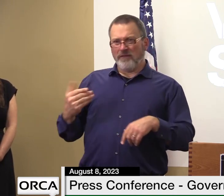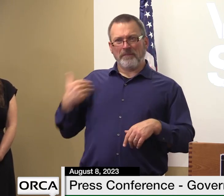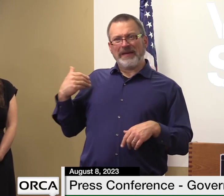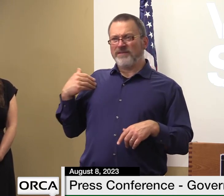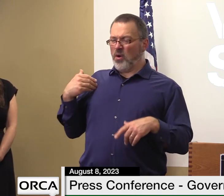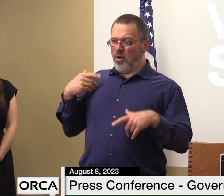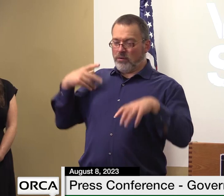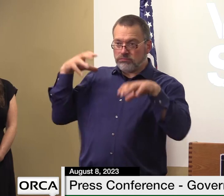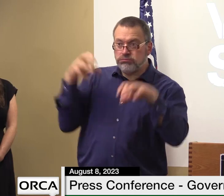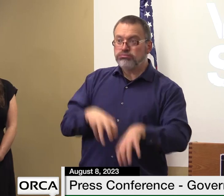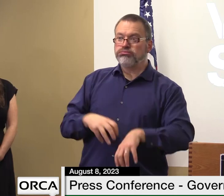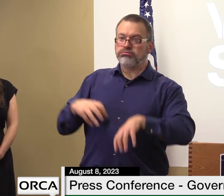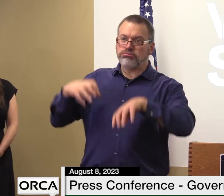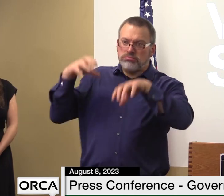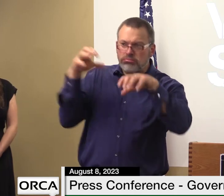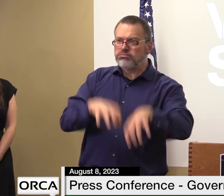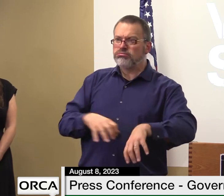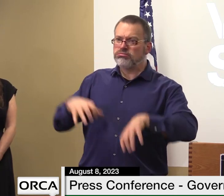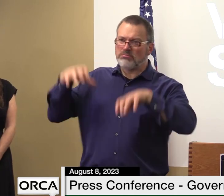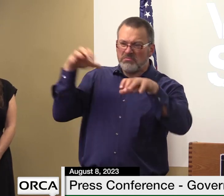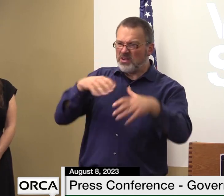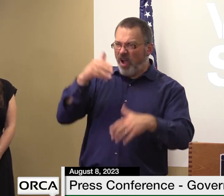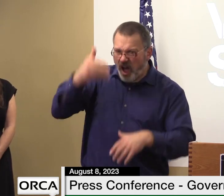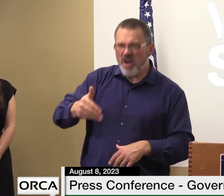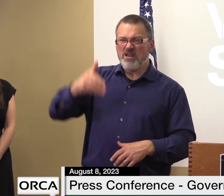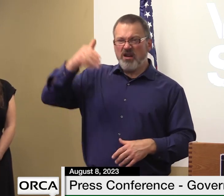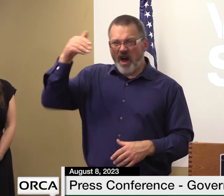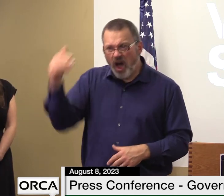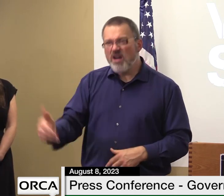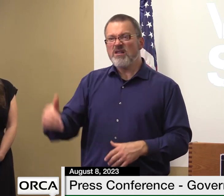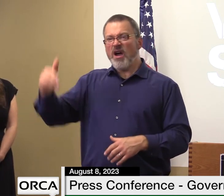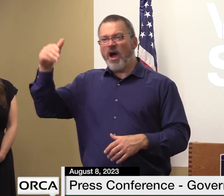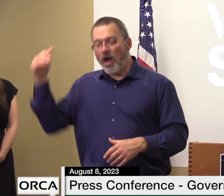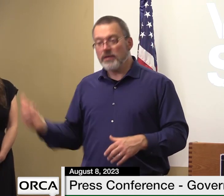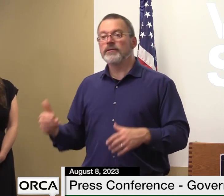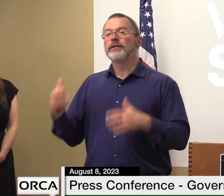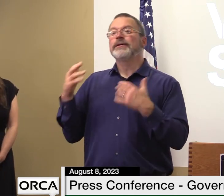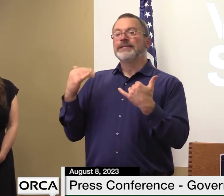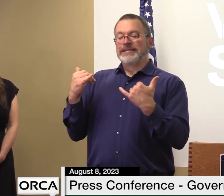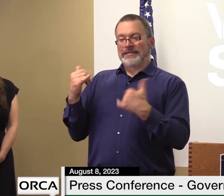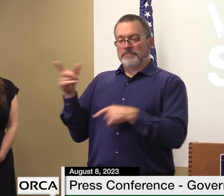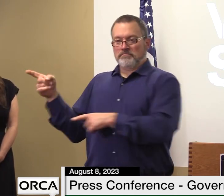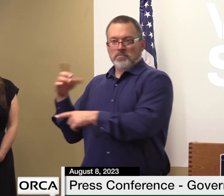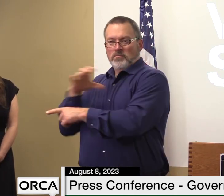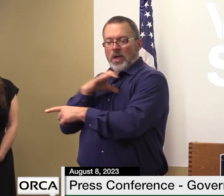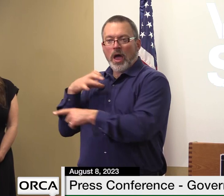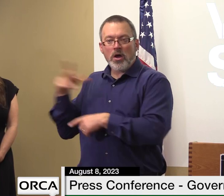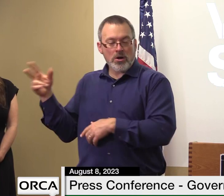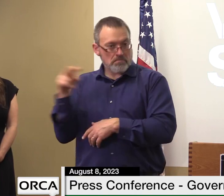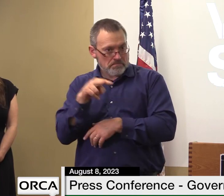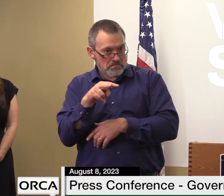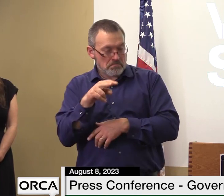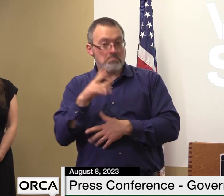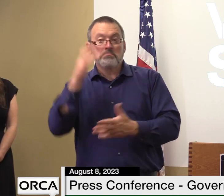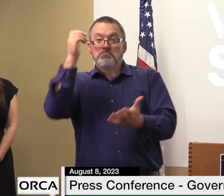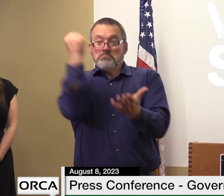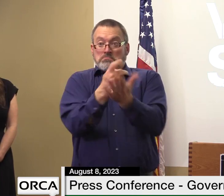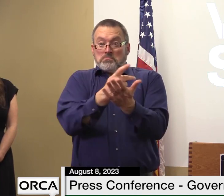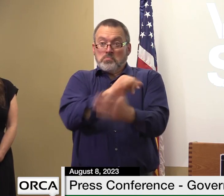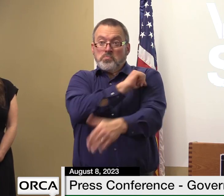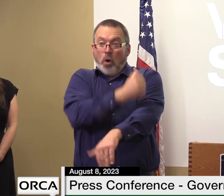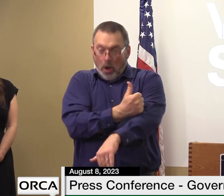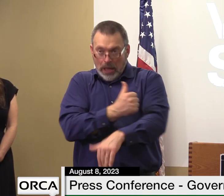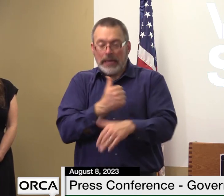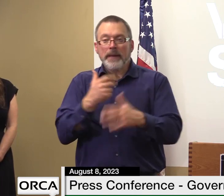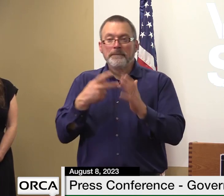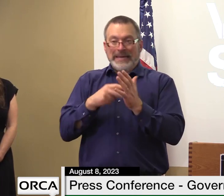flooding um and you know the delegation uh can utilize its authorities in congress to put forward changes and i'm sure